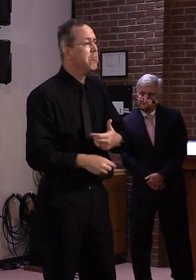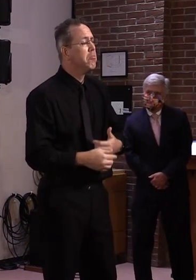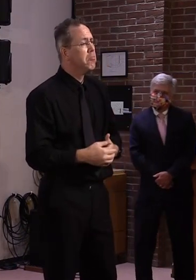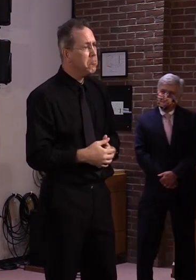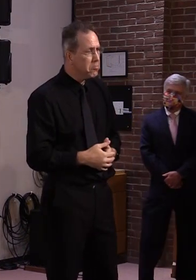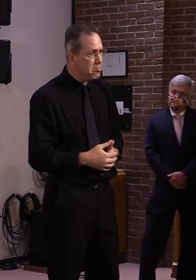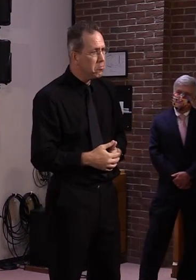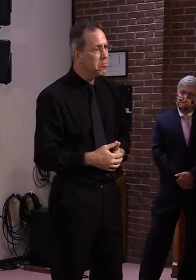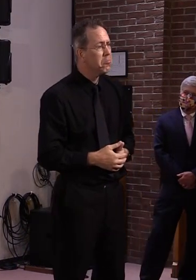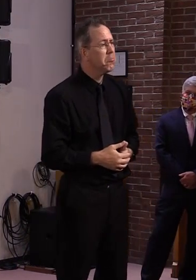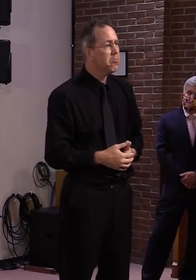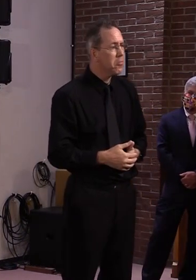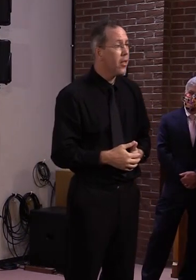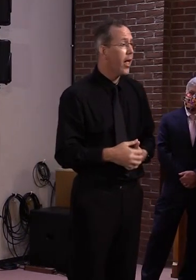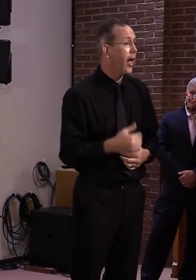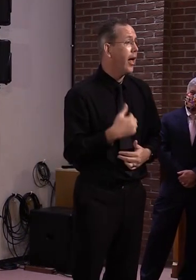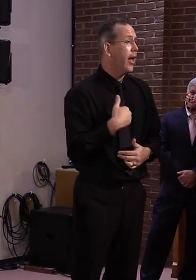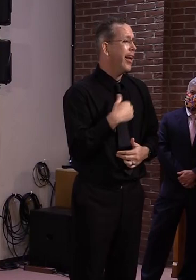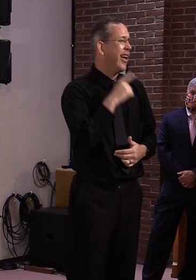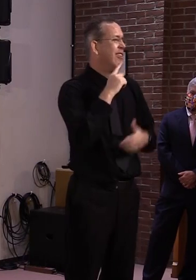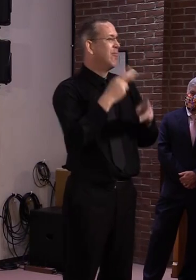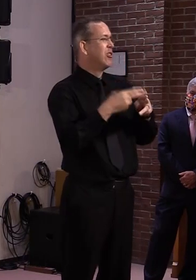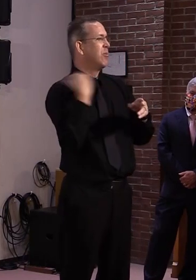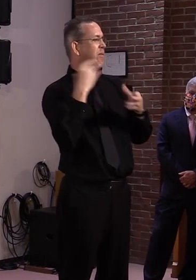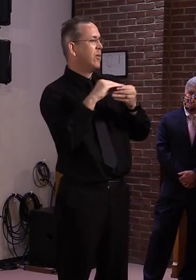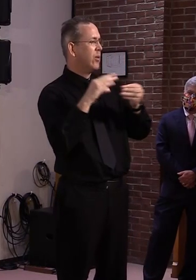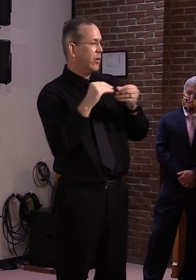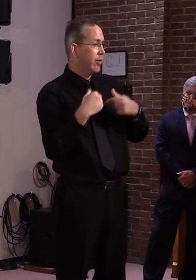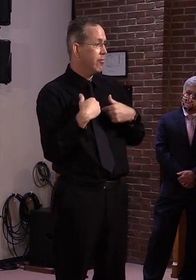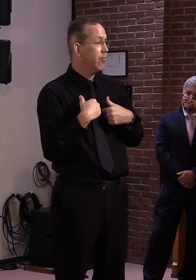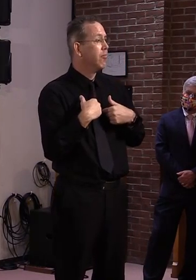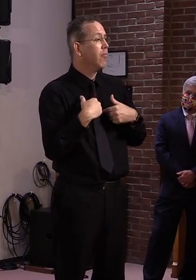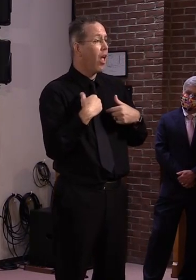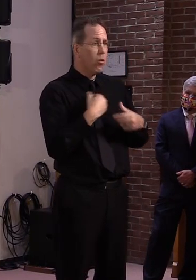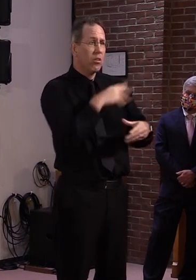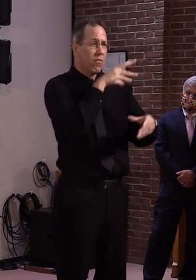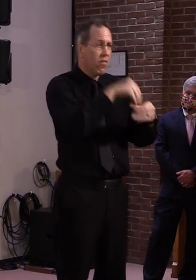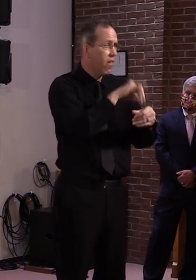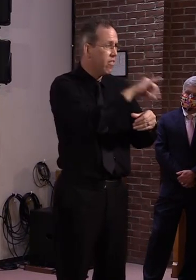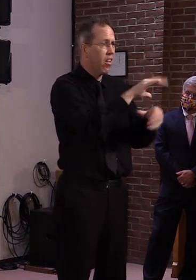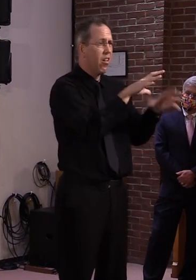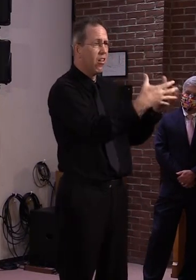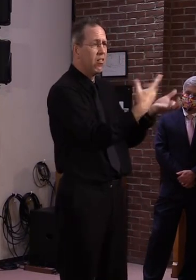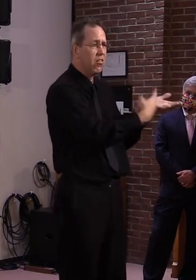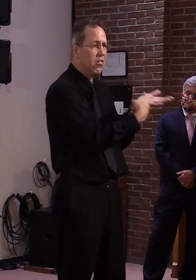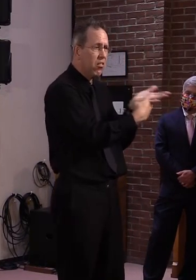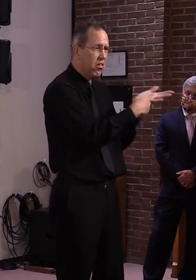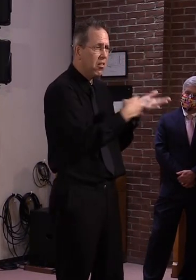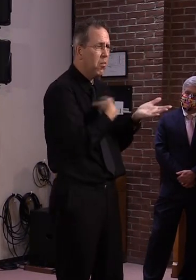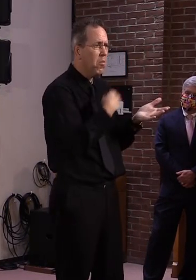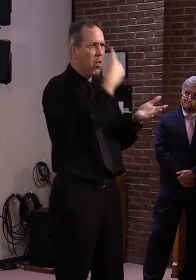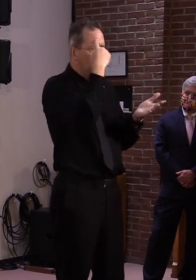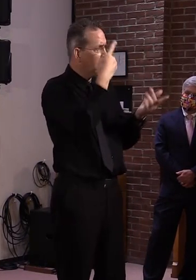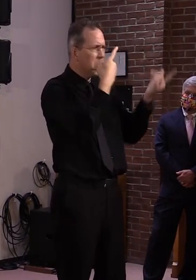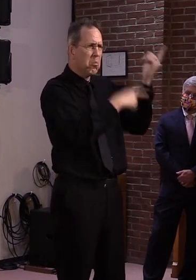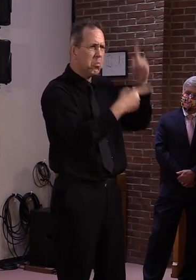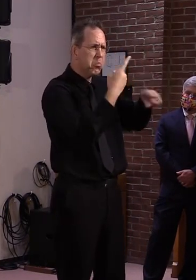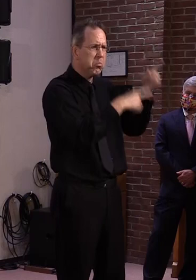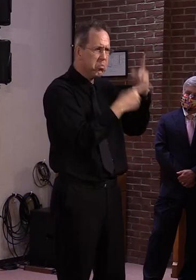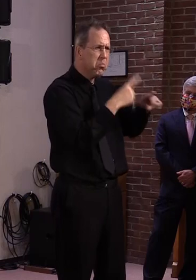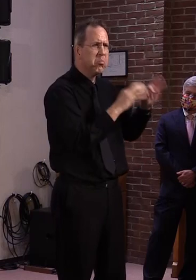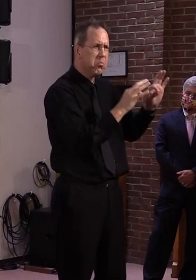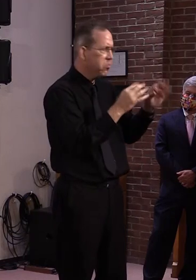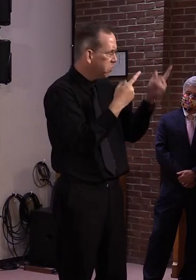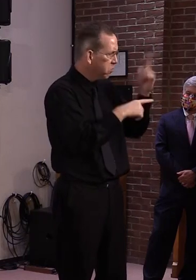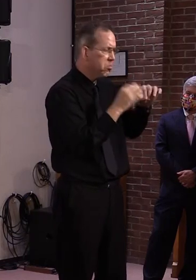could we could work together on this. There is some problematic areas in the bill in terms of funding and